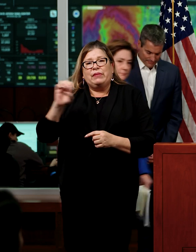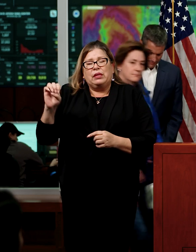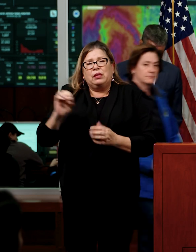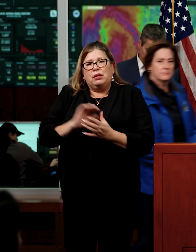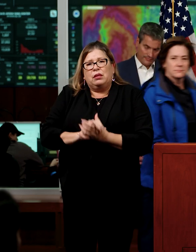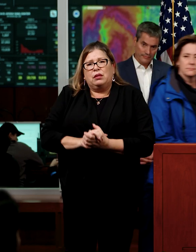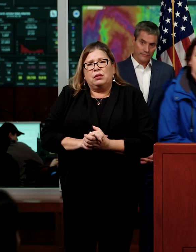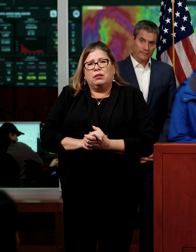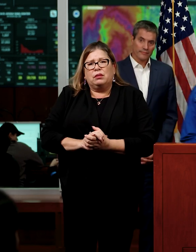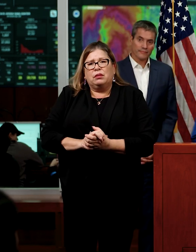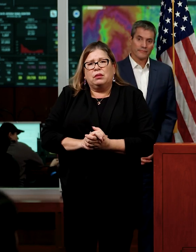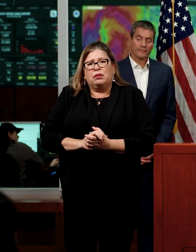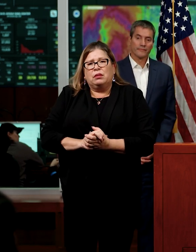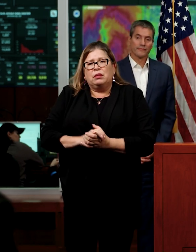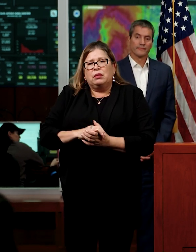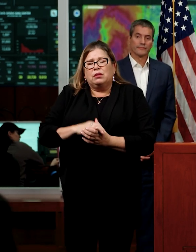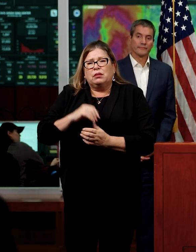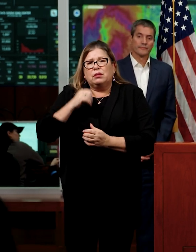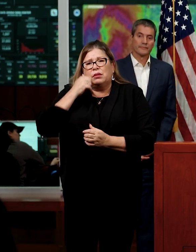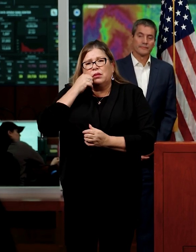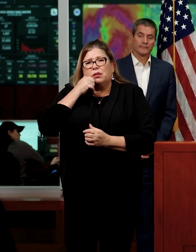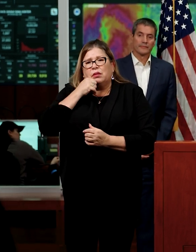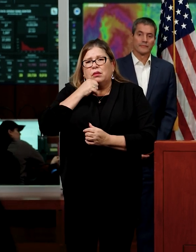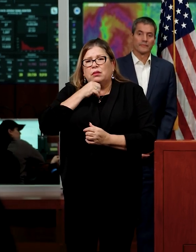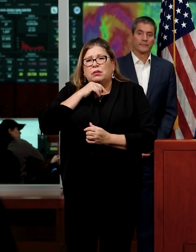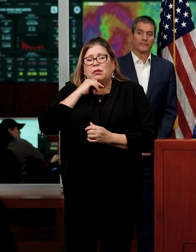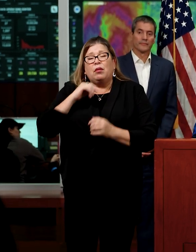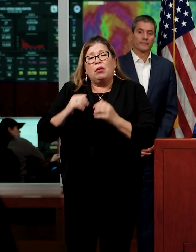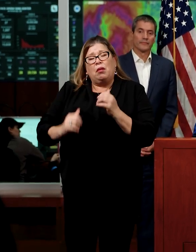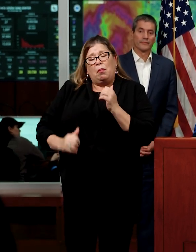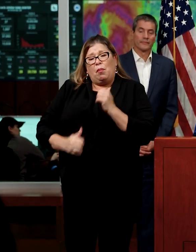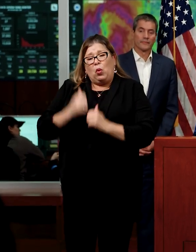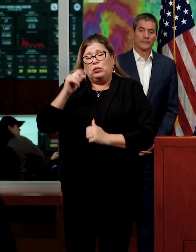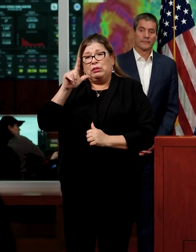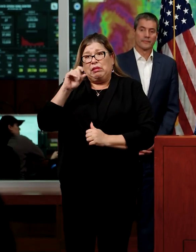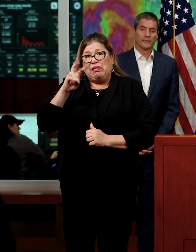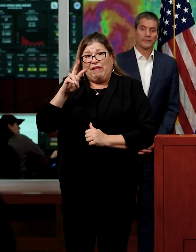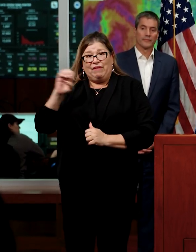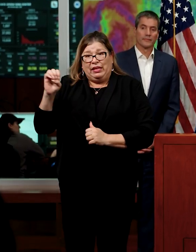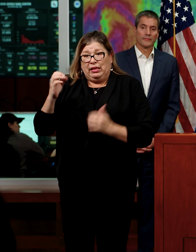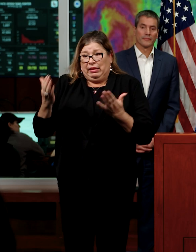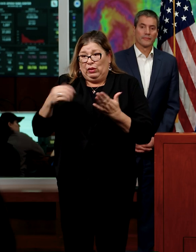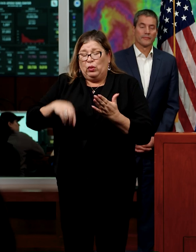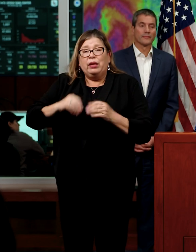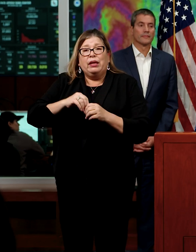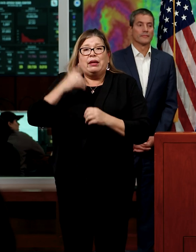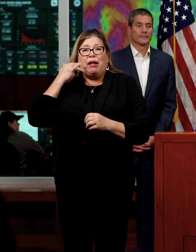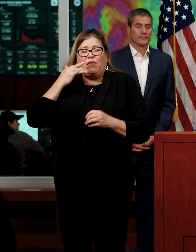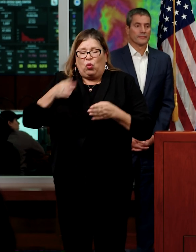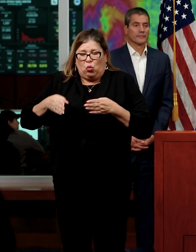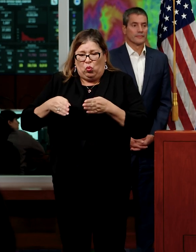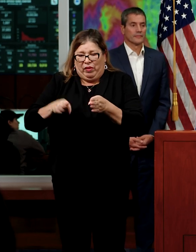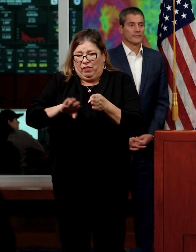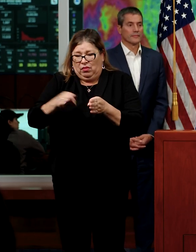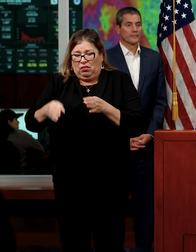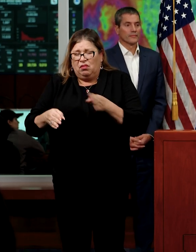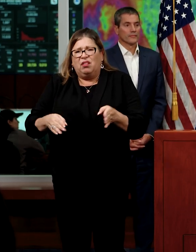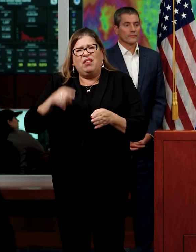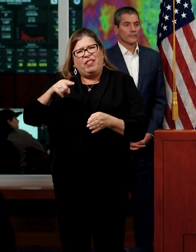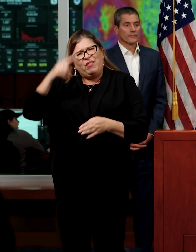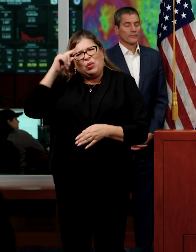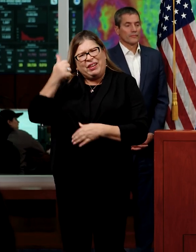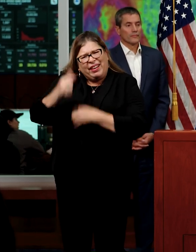So are most of the levees in California rated for 10-year floods? And no? No.